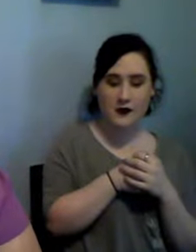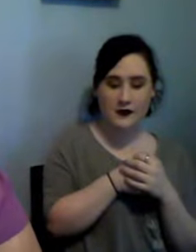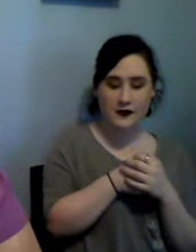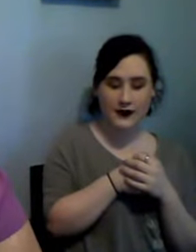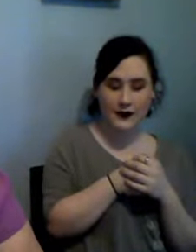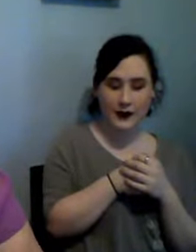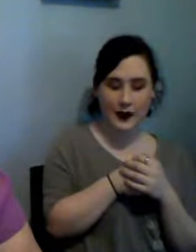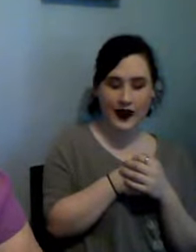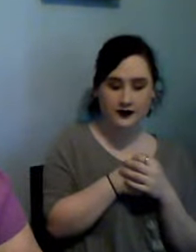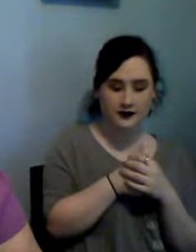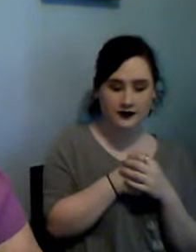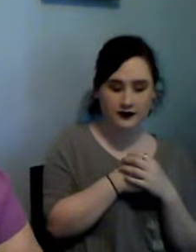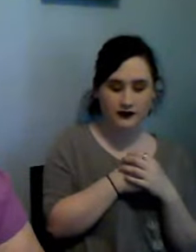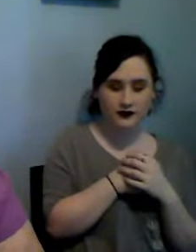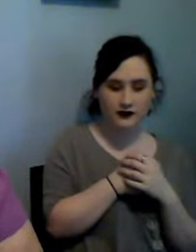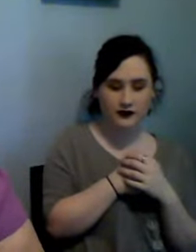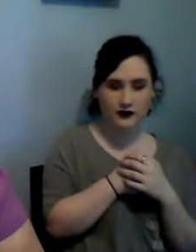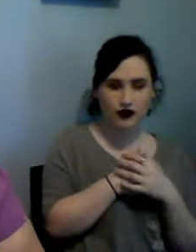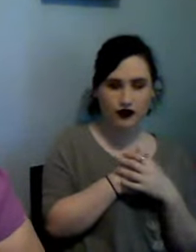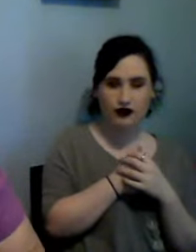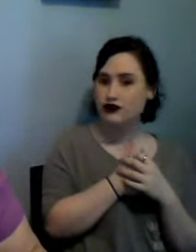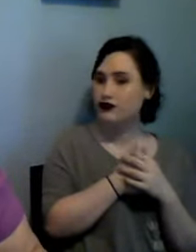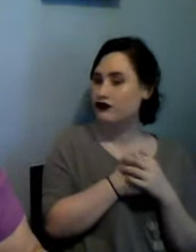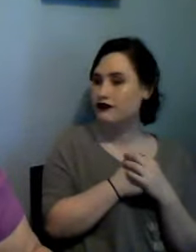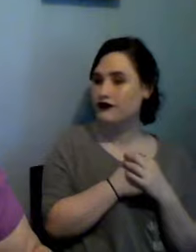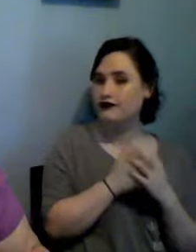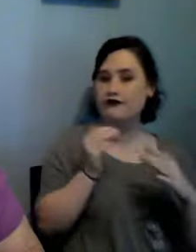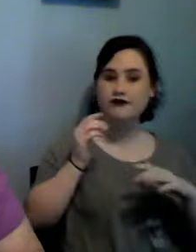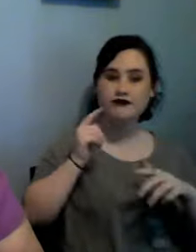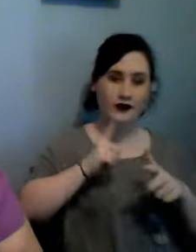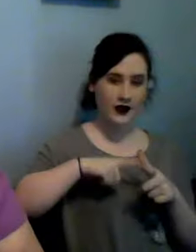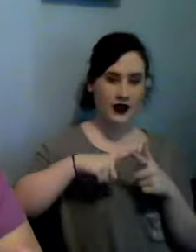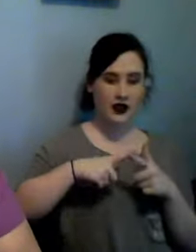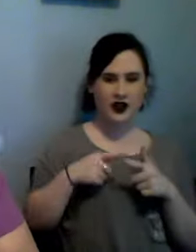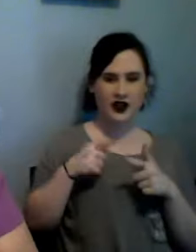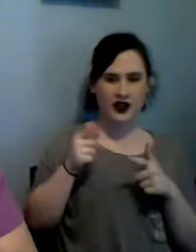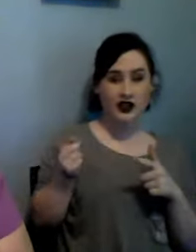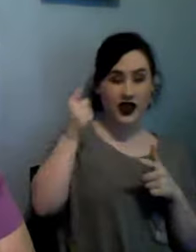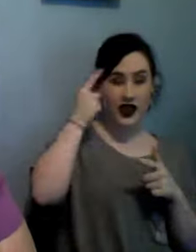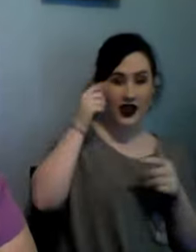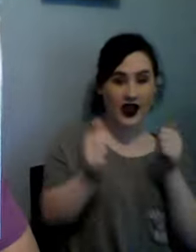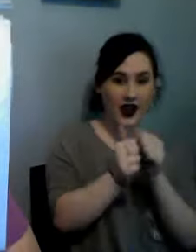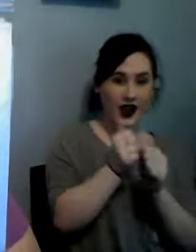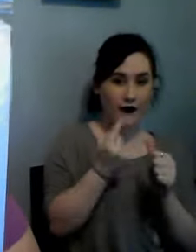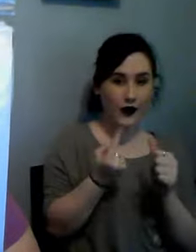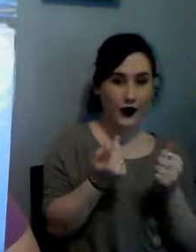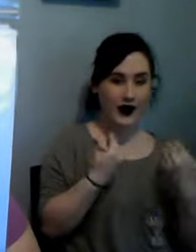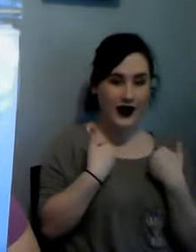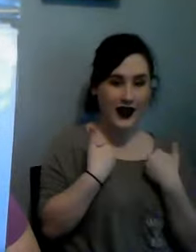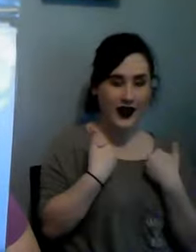then I think everybody has Farmhouse Christmas from Little House